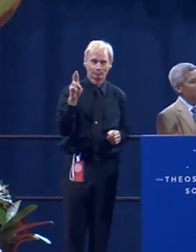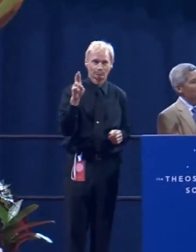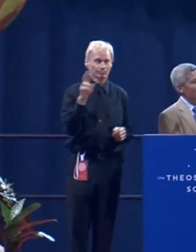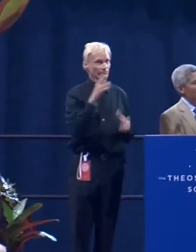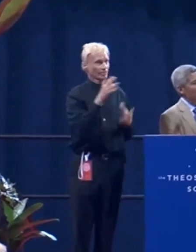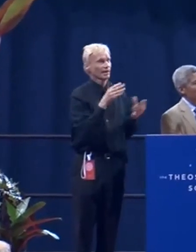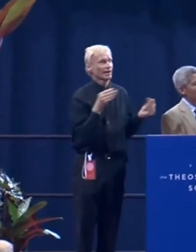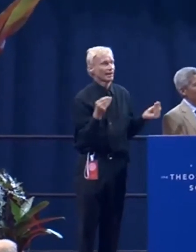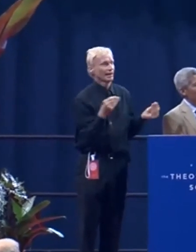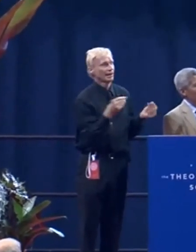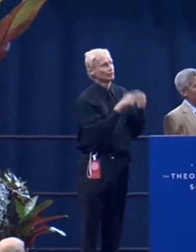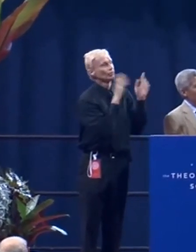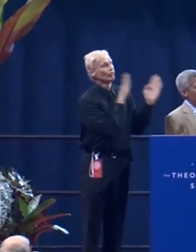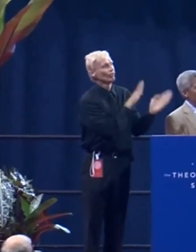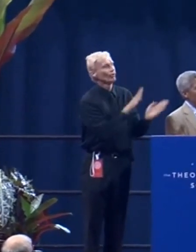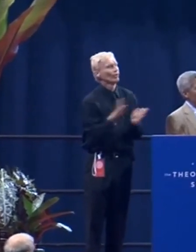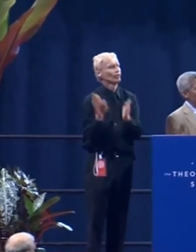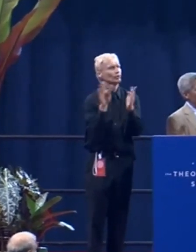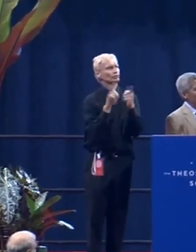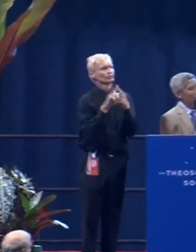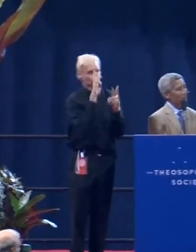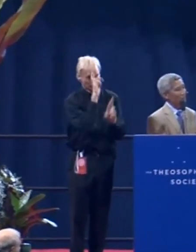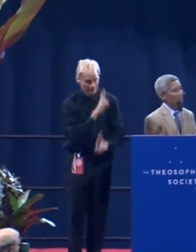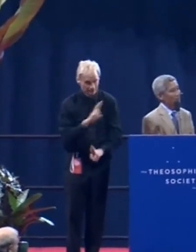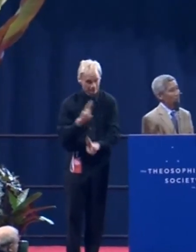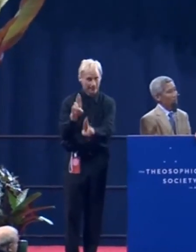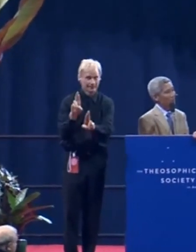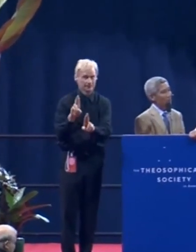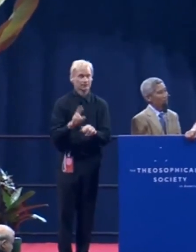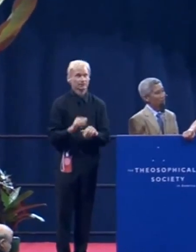And in order to develop respect,